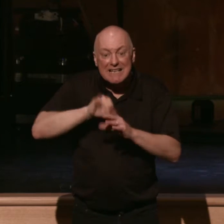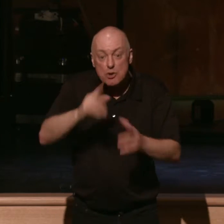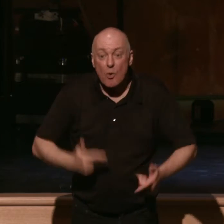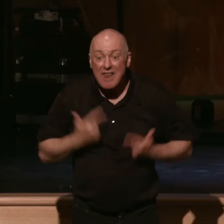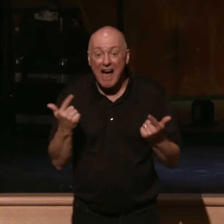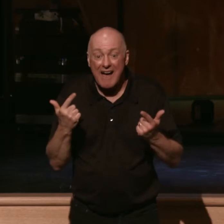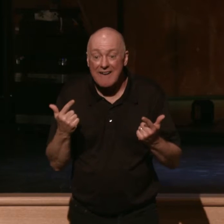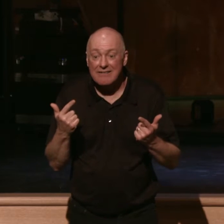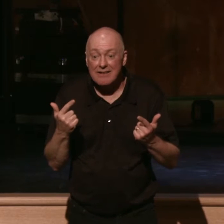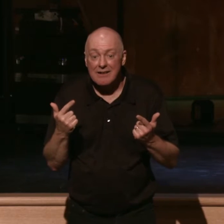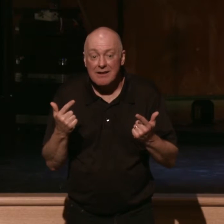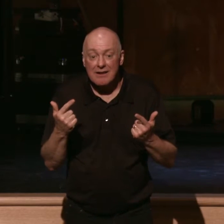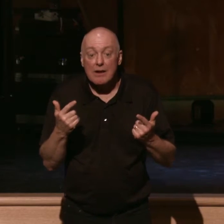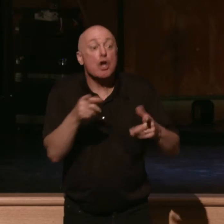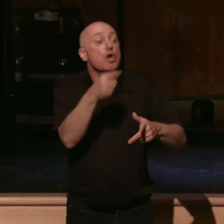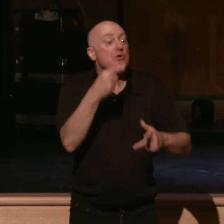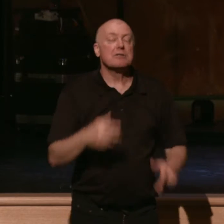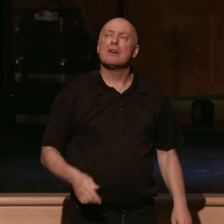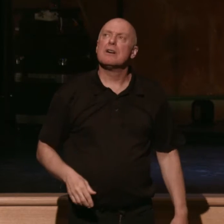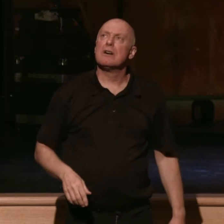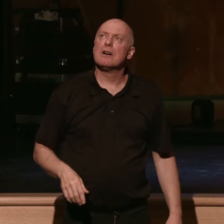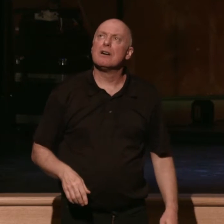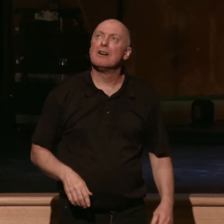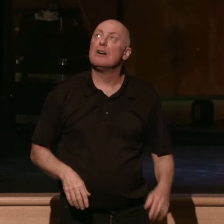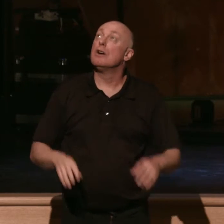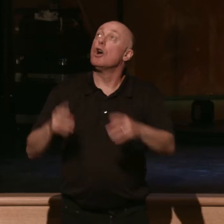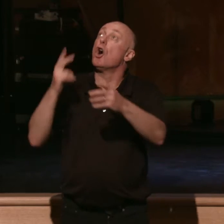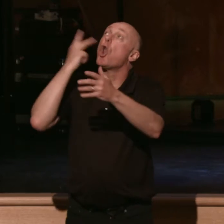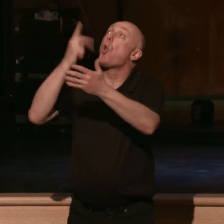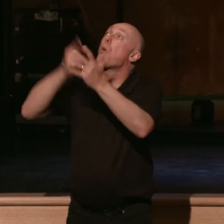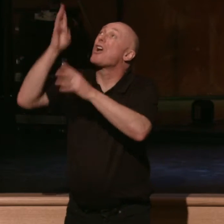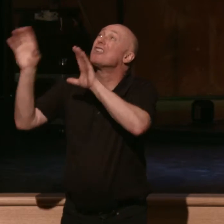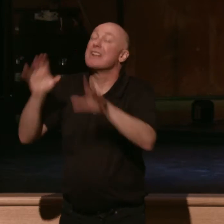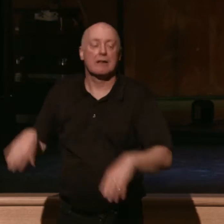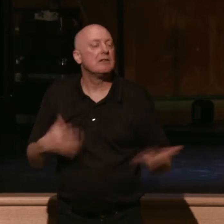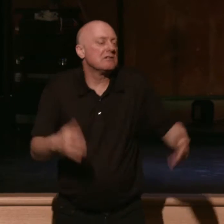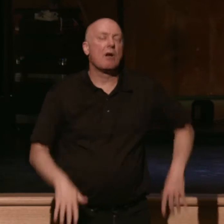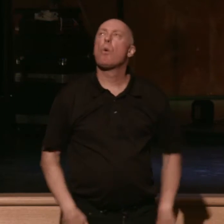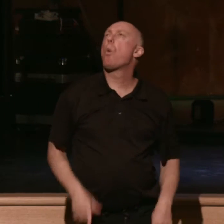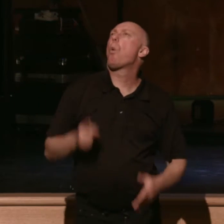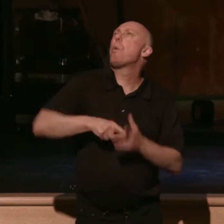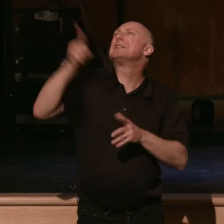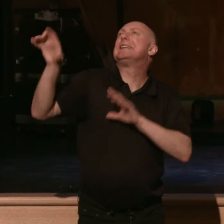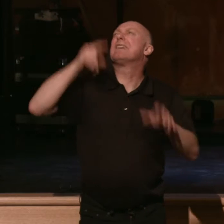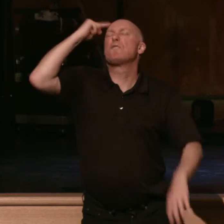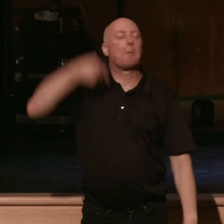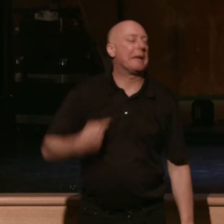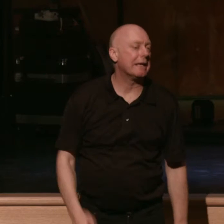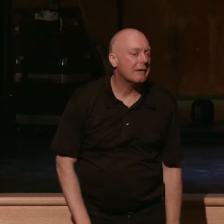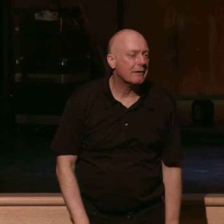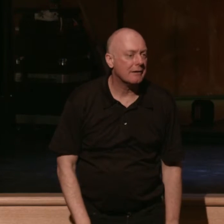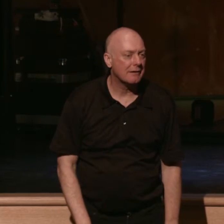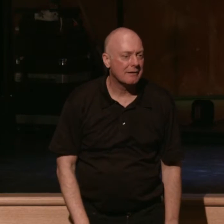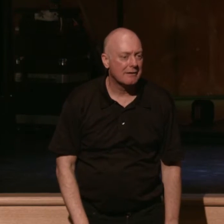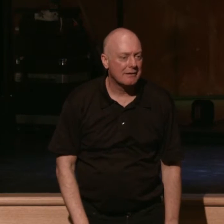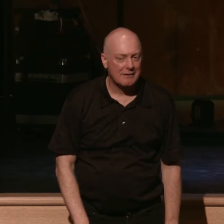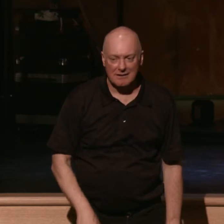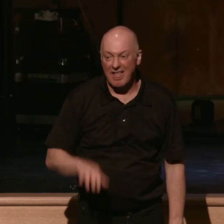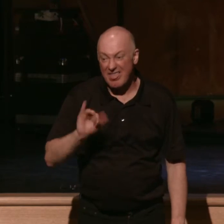You will say instead, you will not say, look at what God has done. You will say, what has God done for me lately? This is one of the greatest evils of